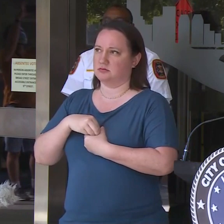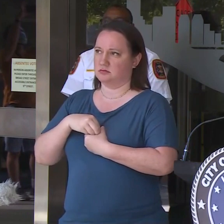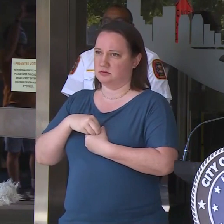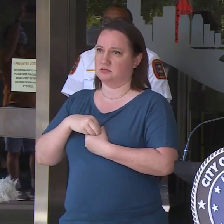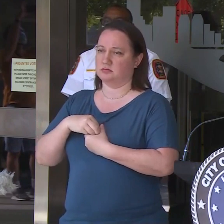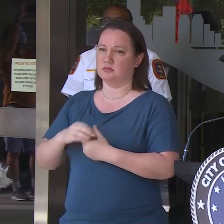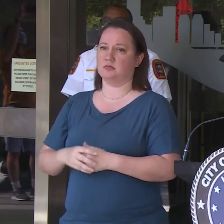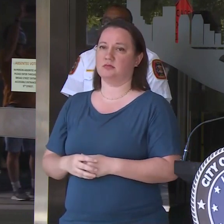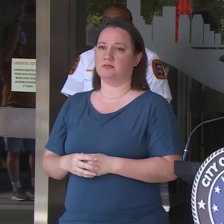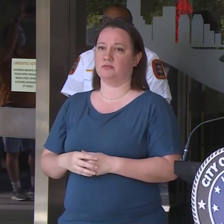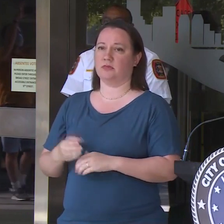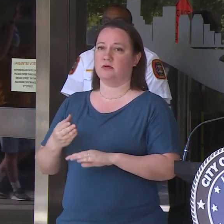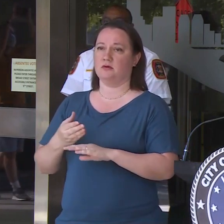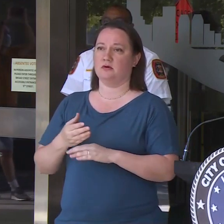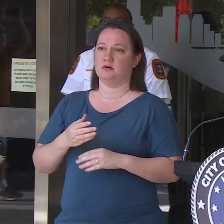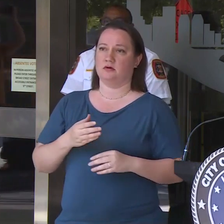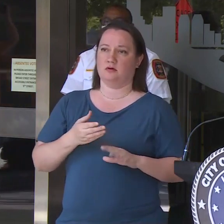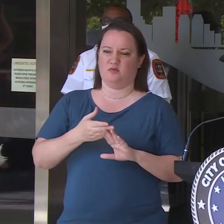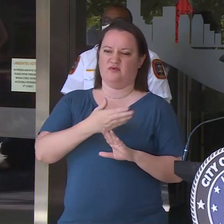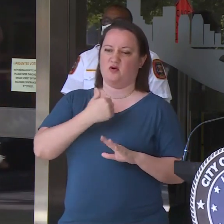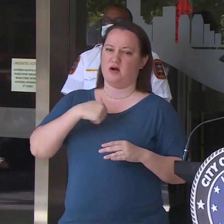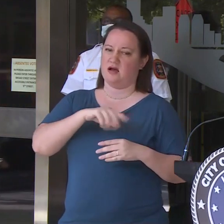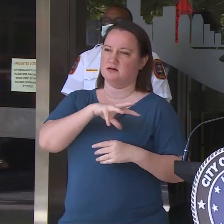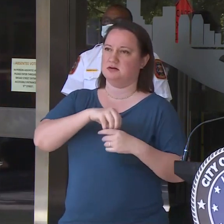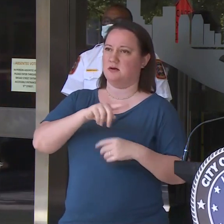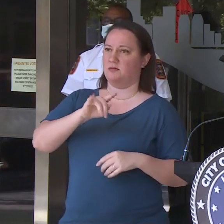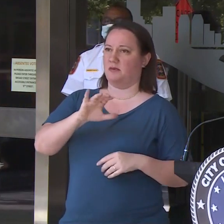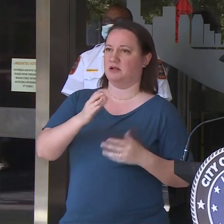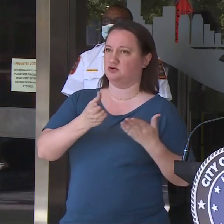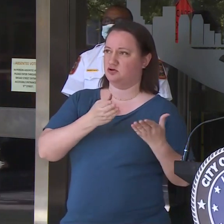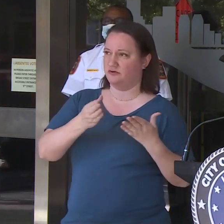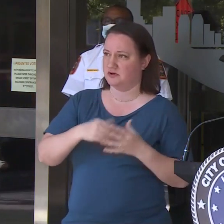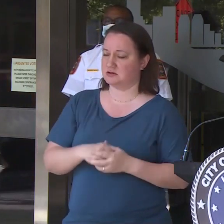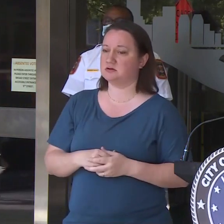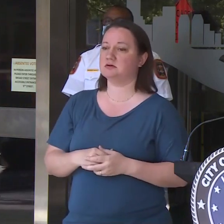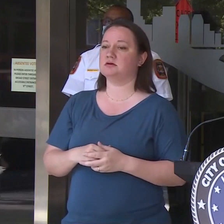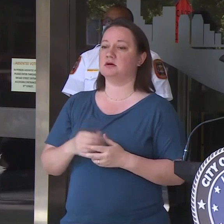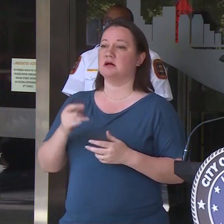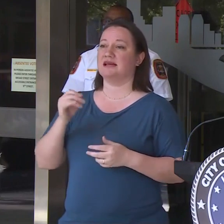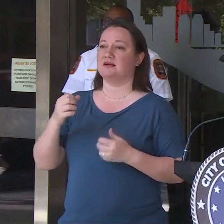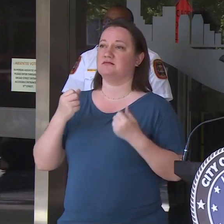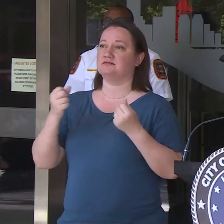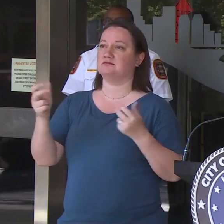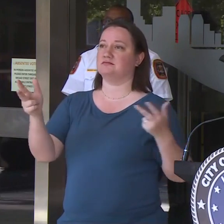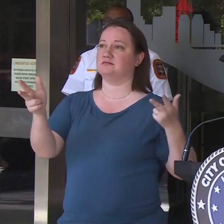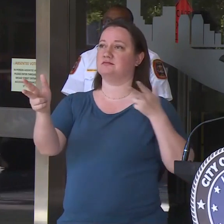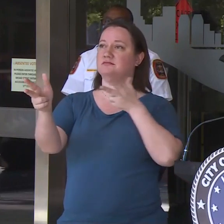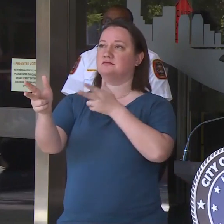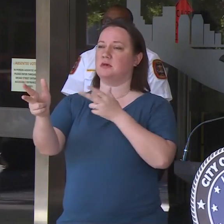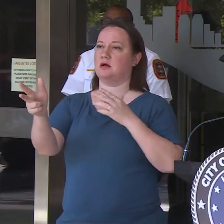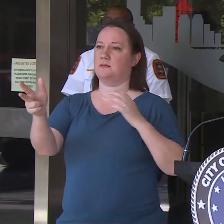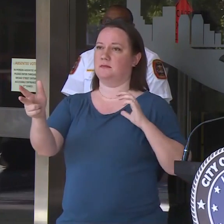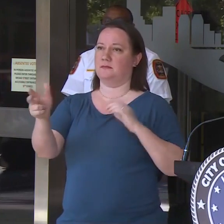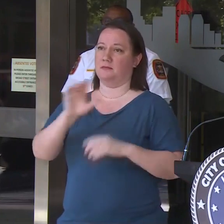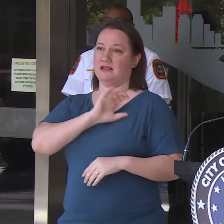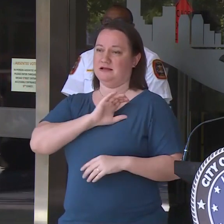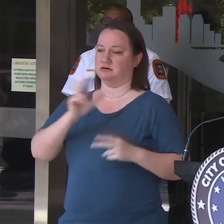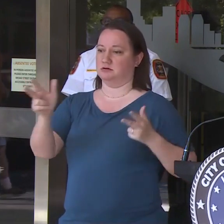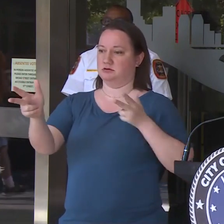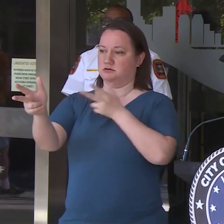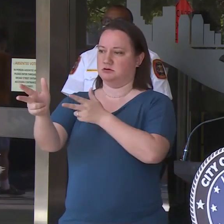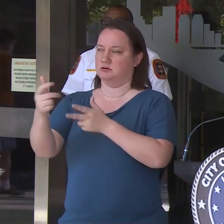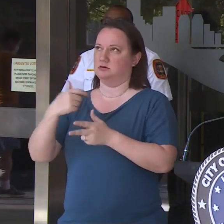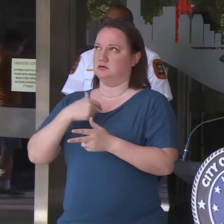Before I was ever in public service, there were moments where a cop car got behind me. My heart